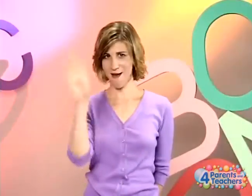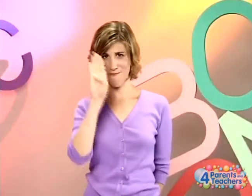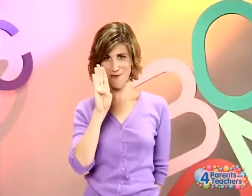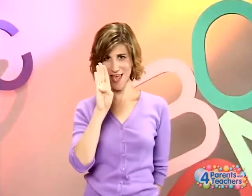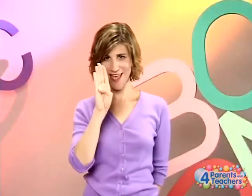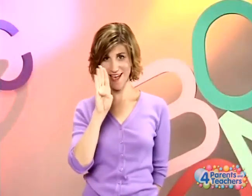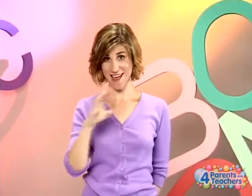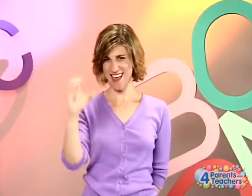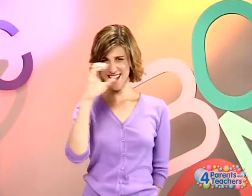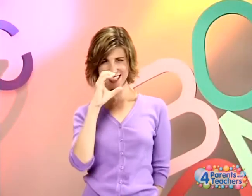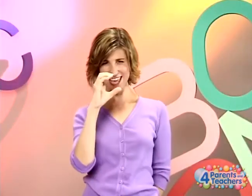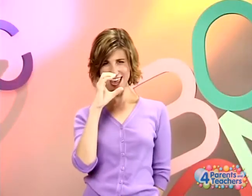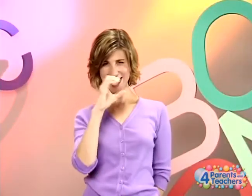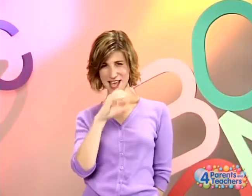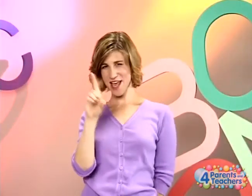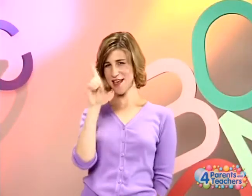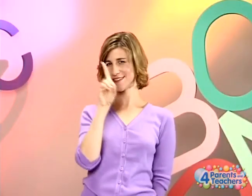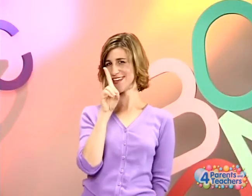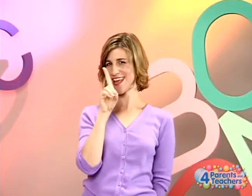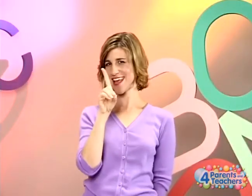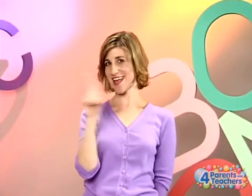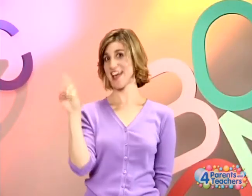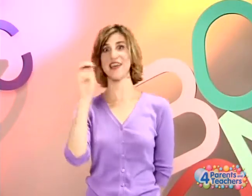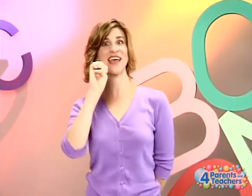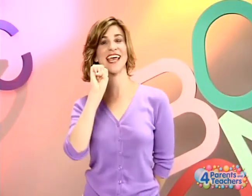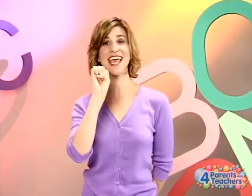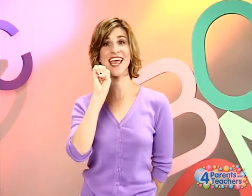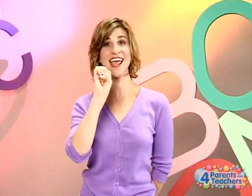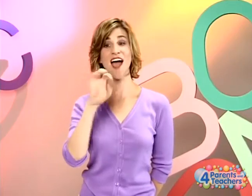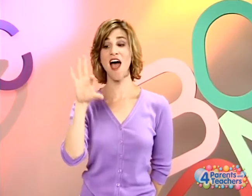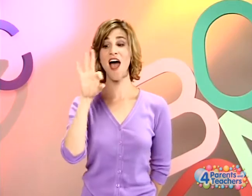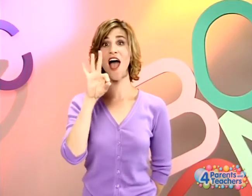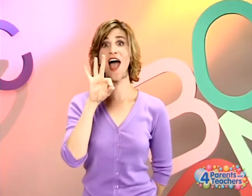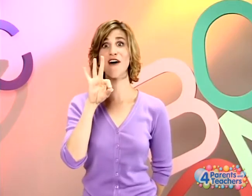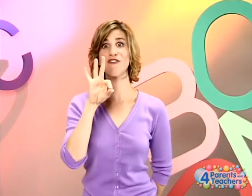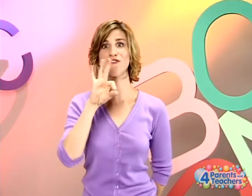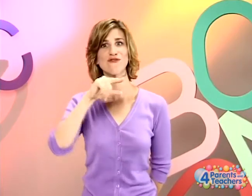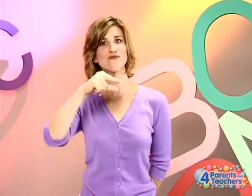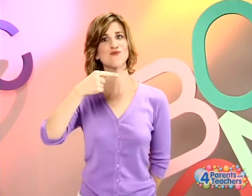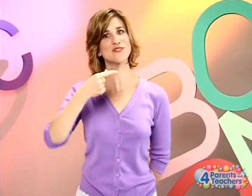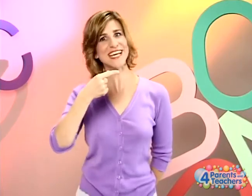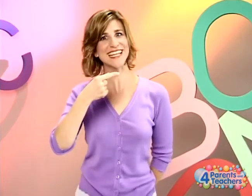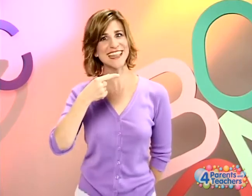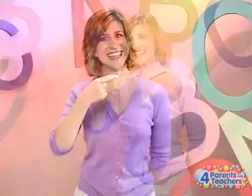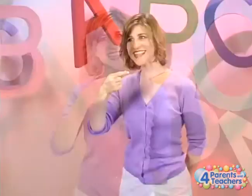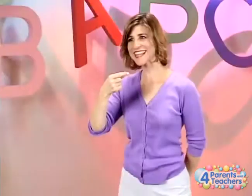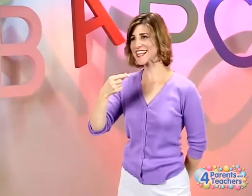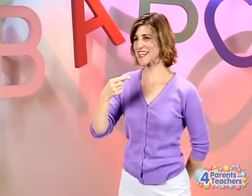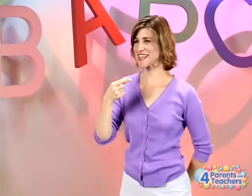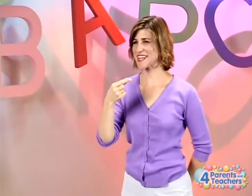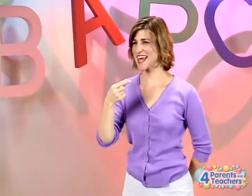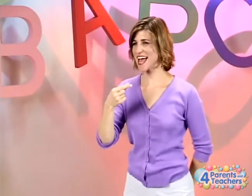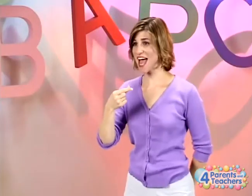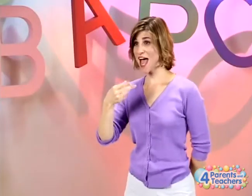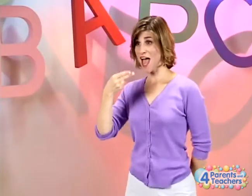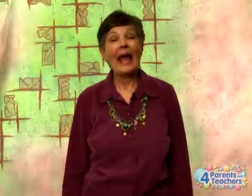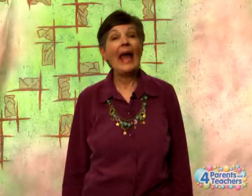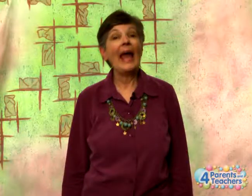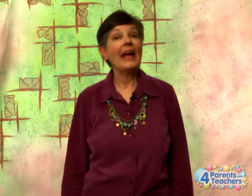B, C, D, E, F, G. And